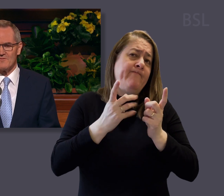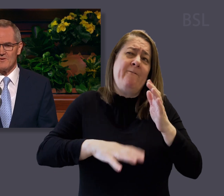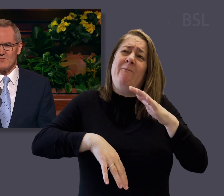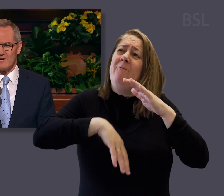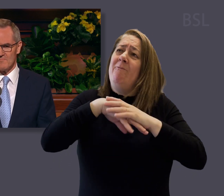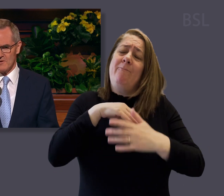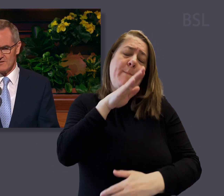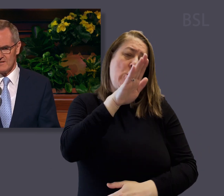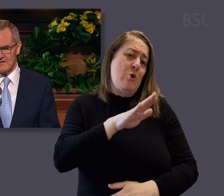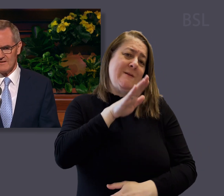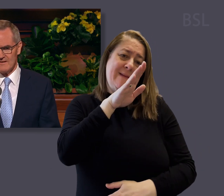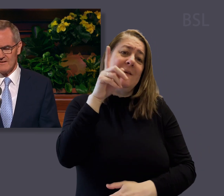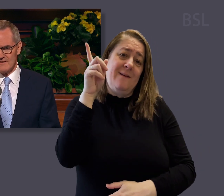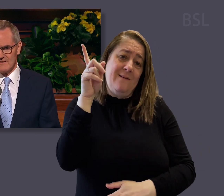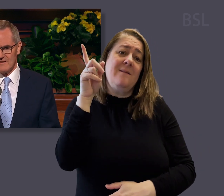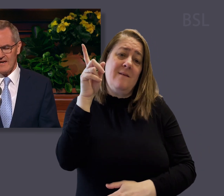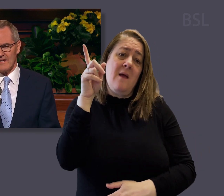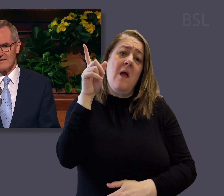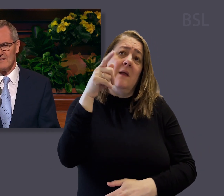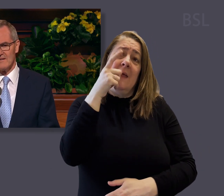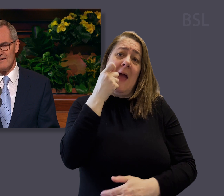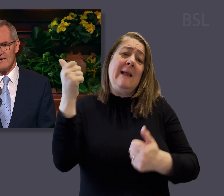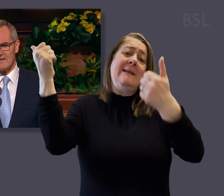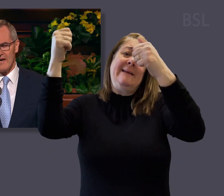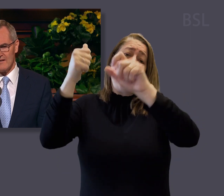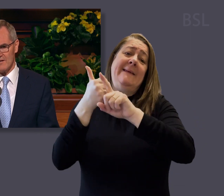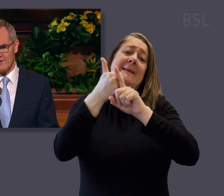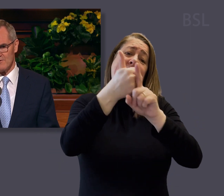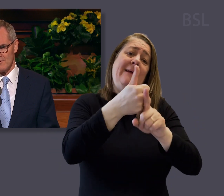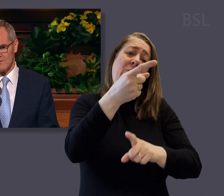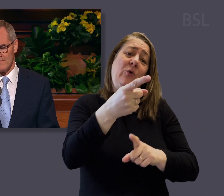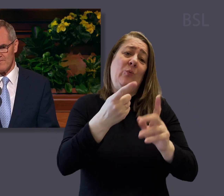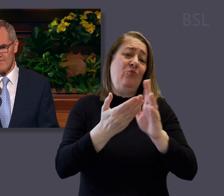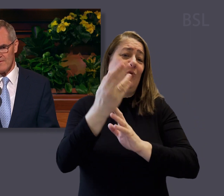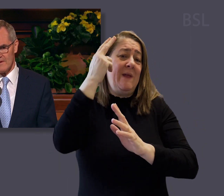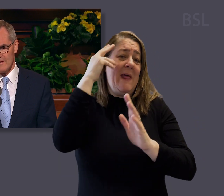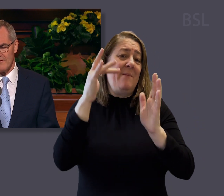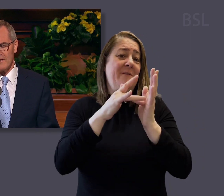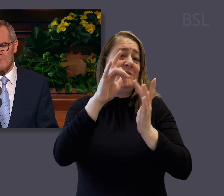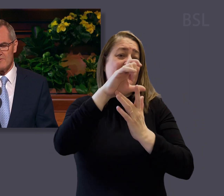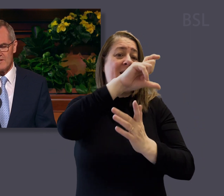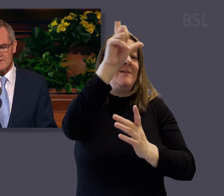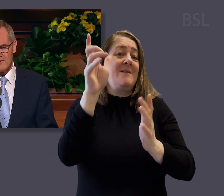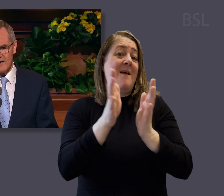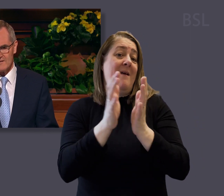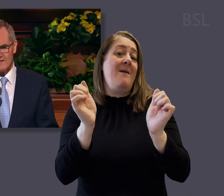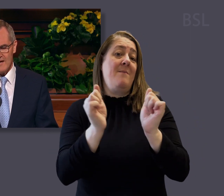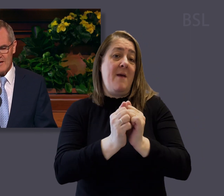filled with mercy, and He can heal you. In the name of Jesus Christ, amen.